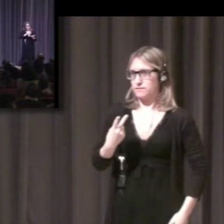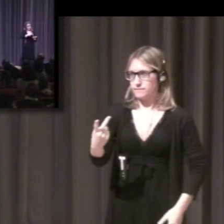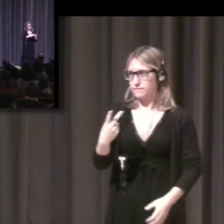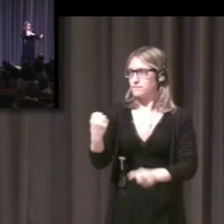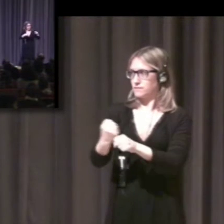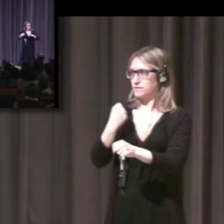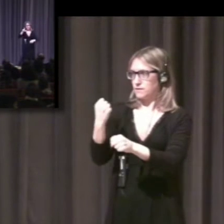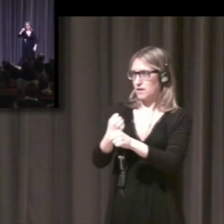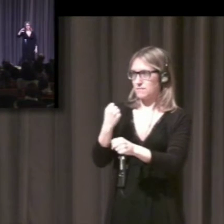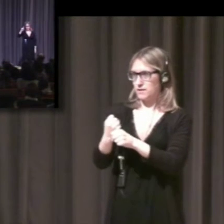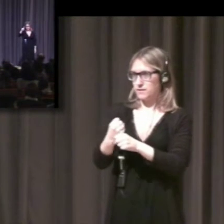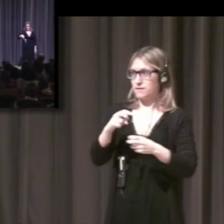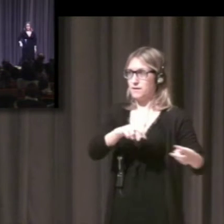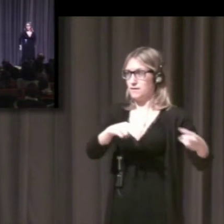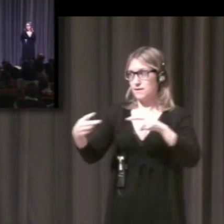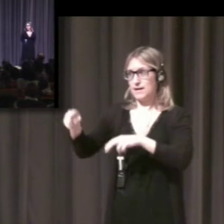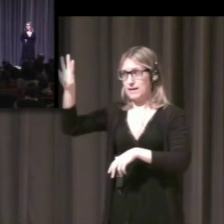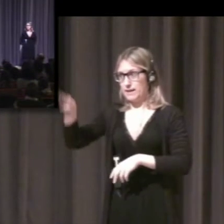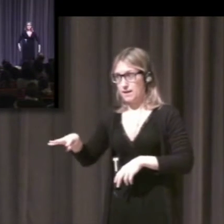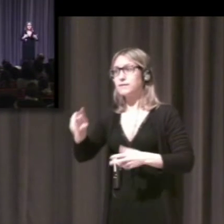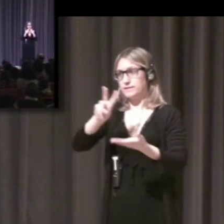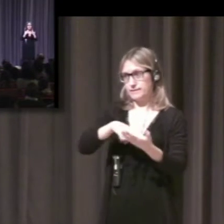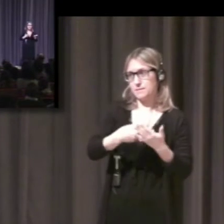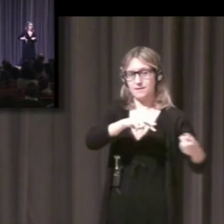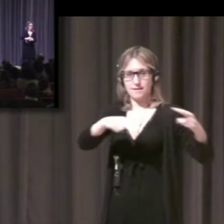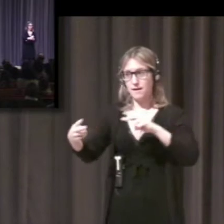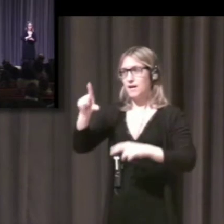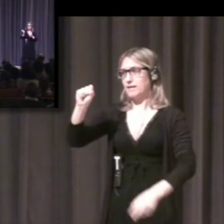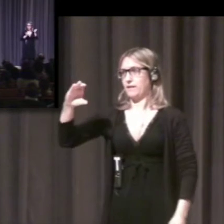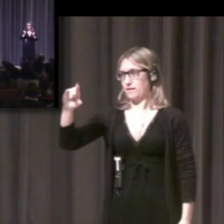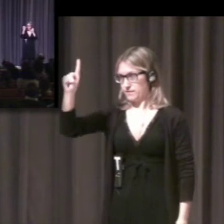coming. It is wonderful to see your beautiful faces.